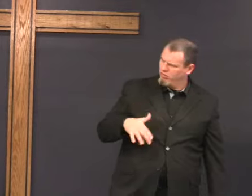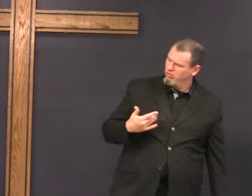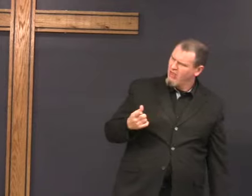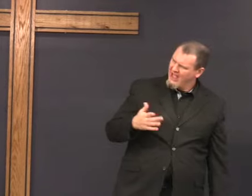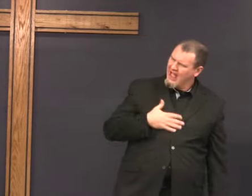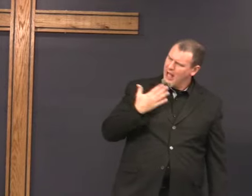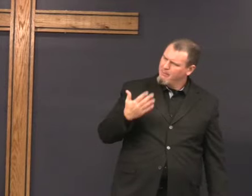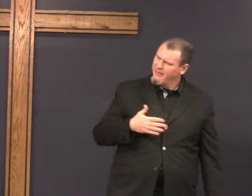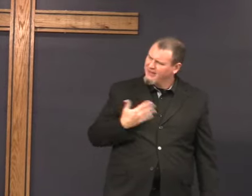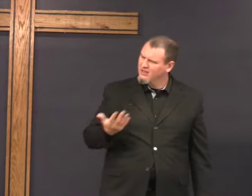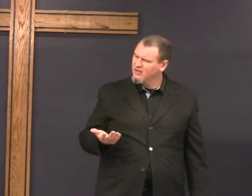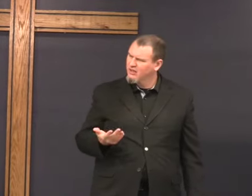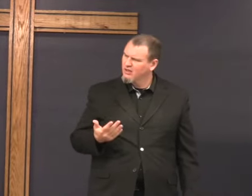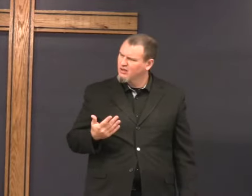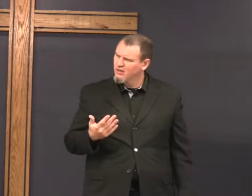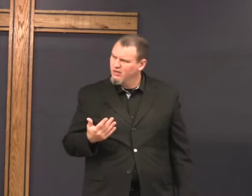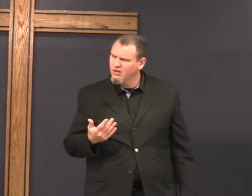people recognize that you're happy